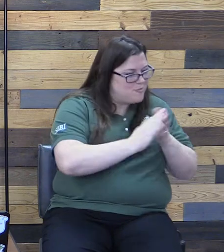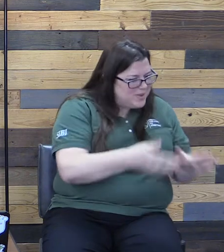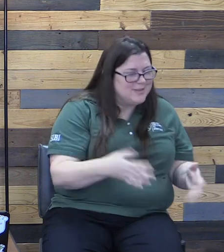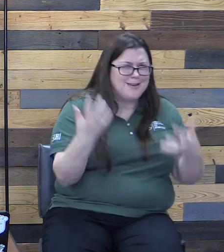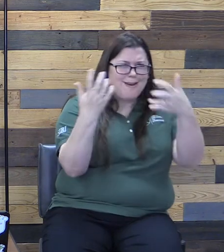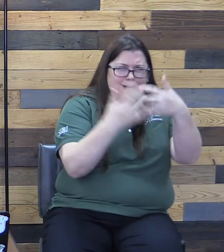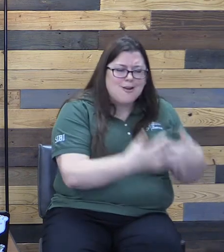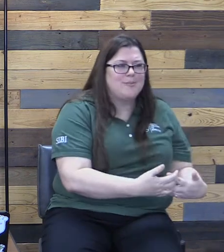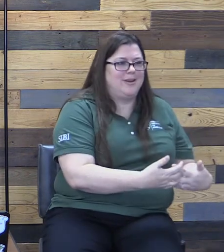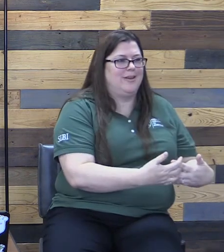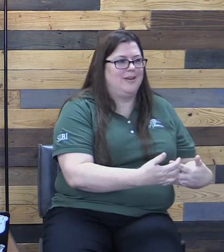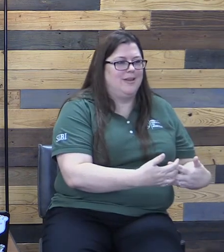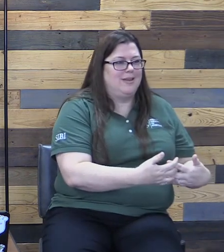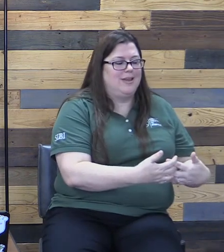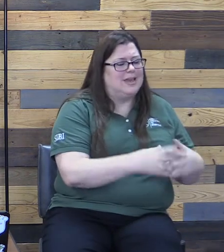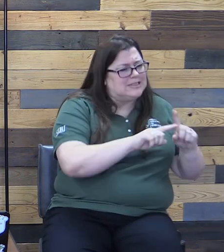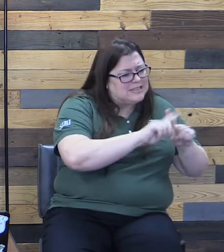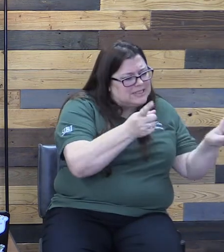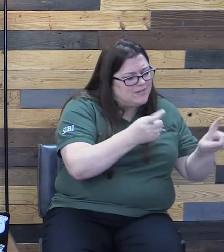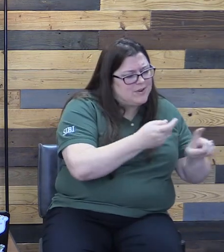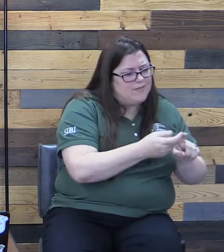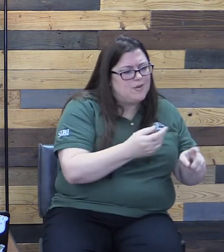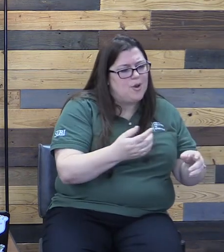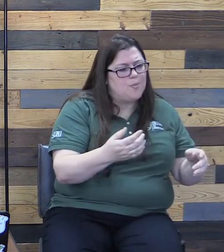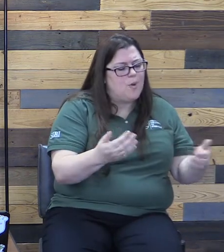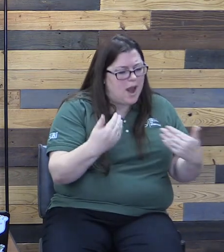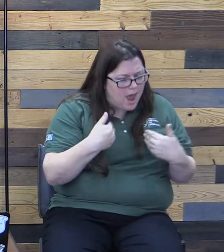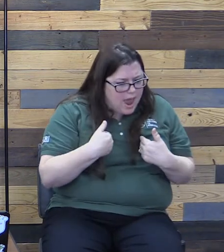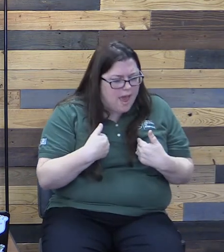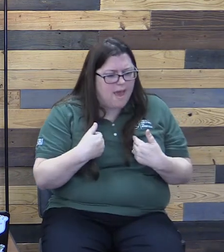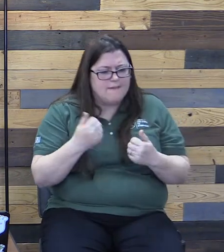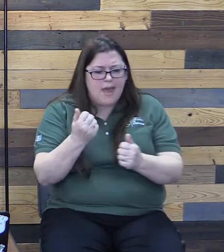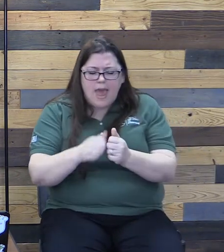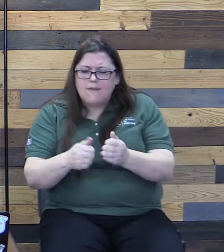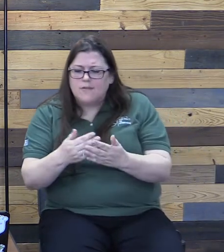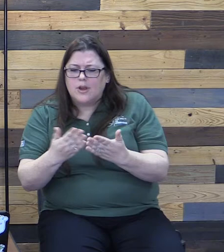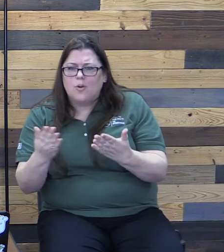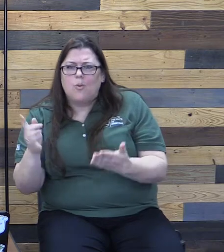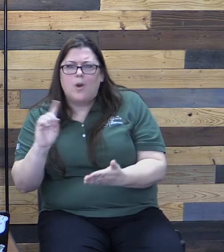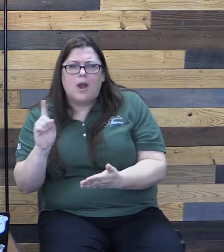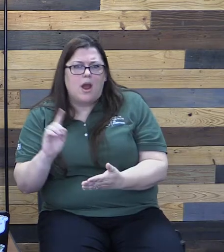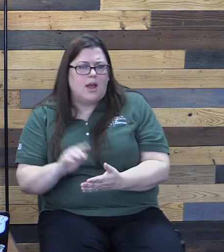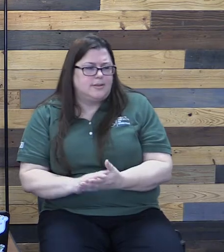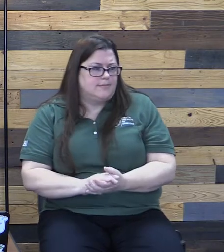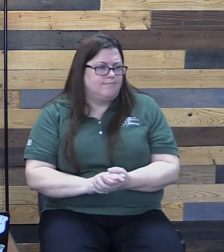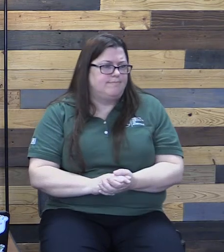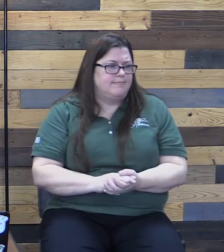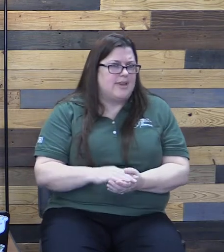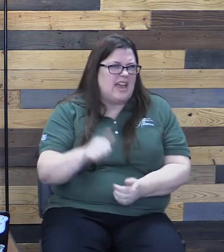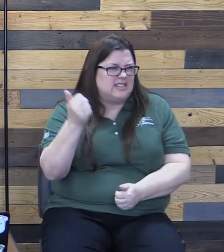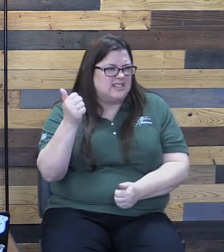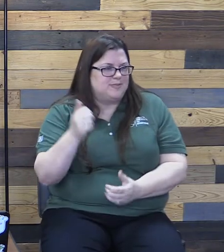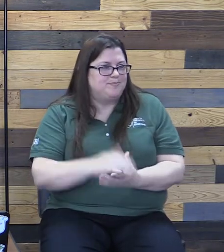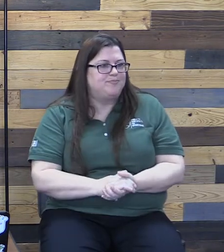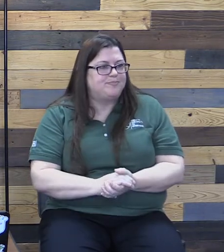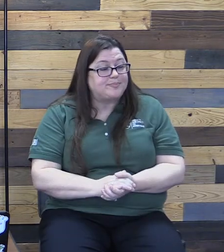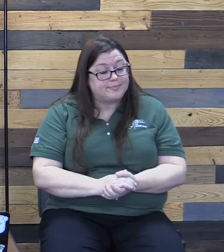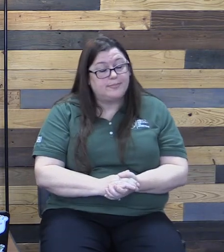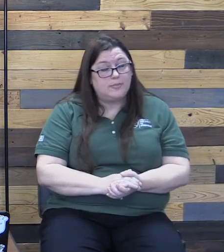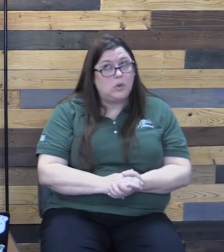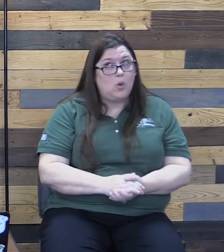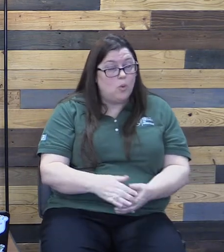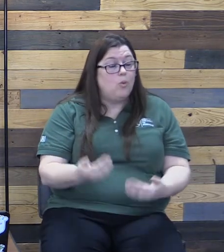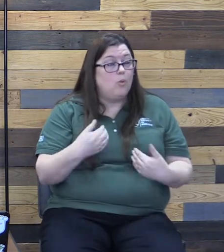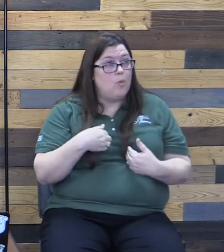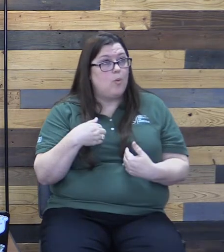harmony. It's different from what I have everywhere else. And on that note, we actually had a girl